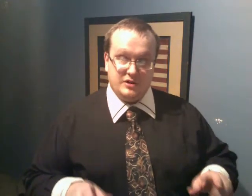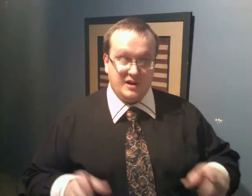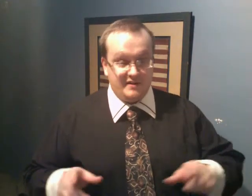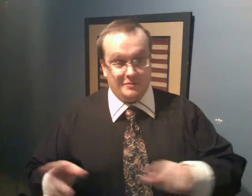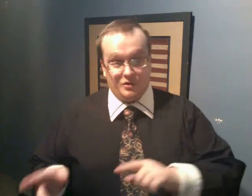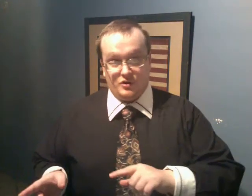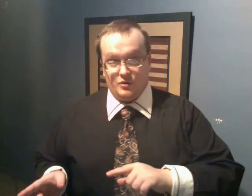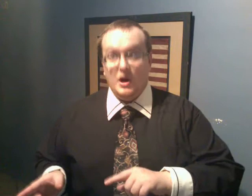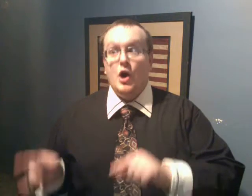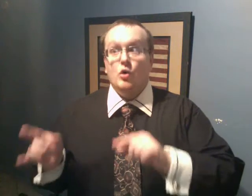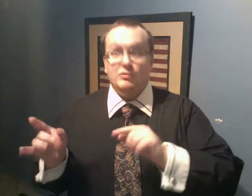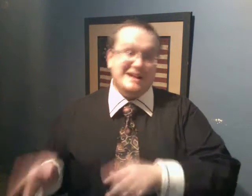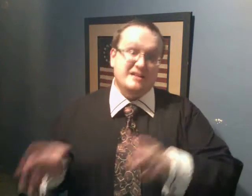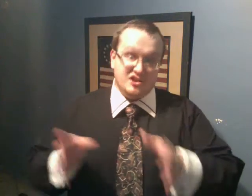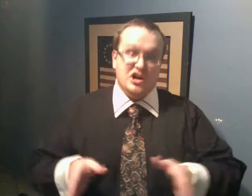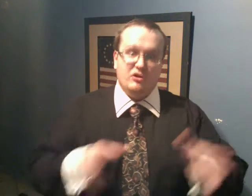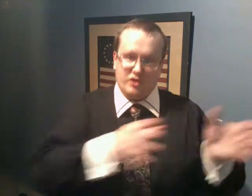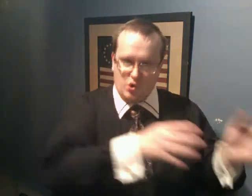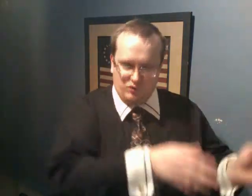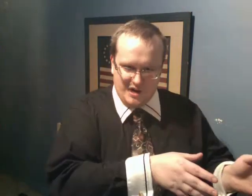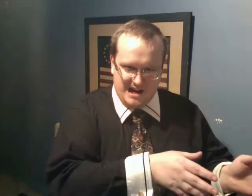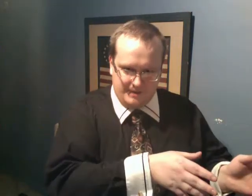you're giving the book to read the genre you've written.